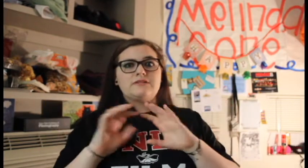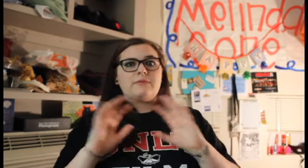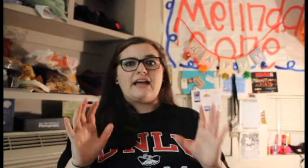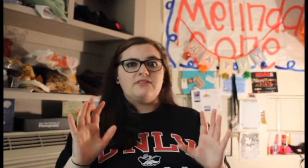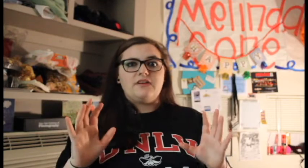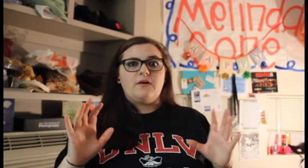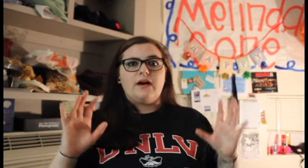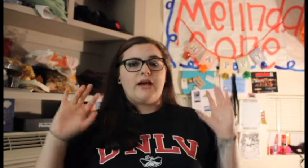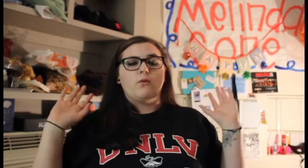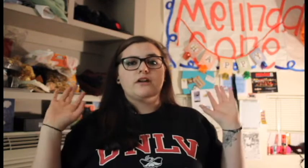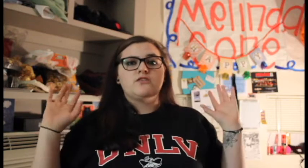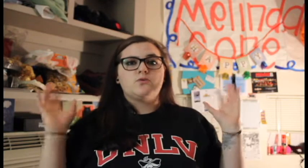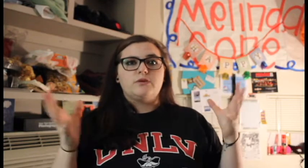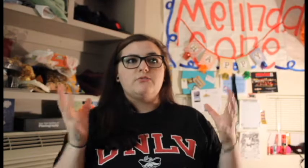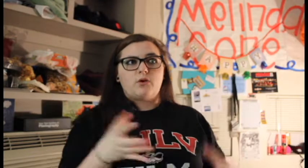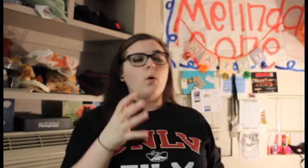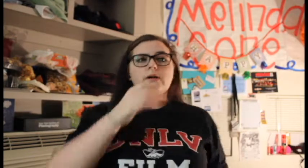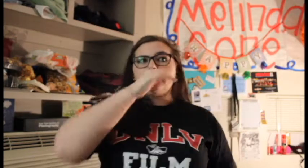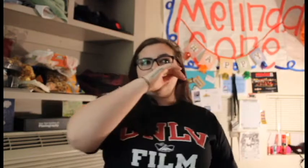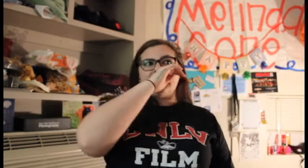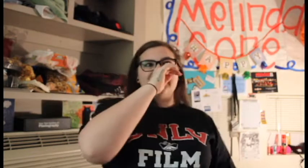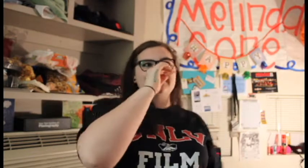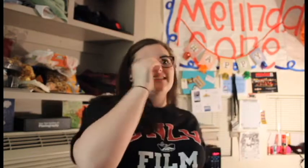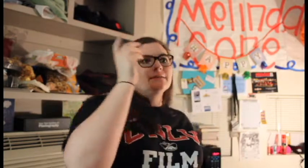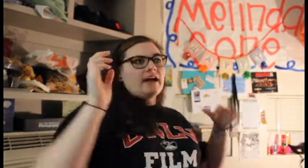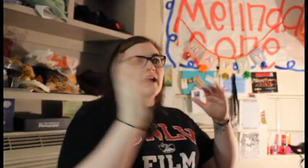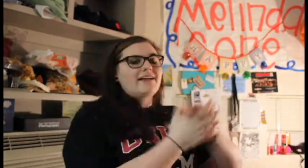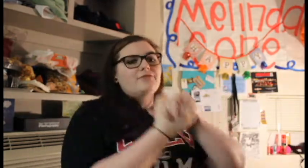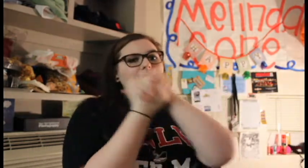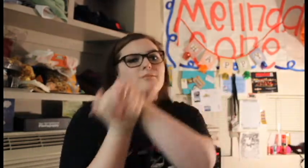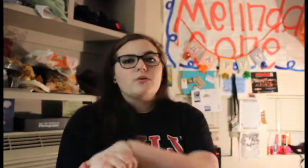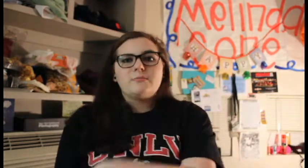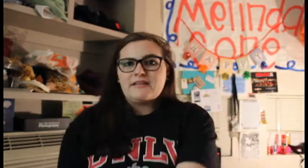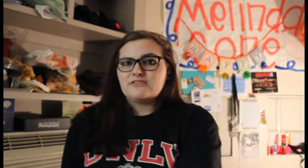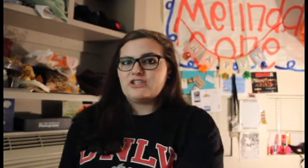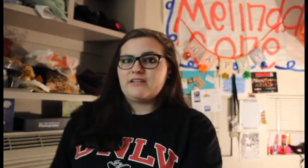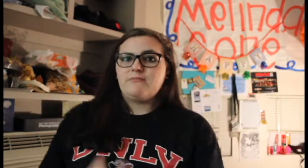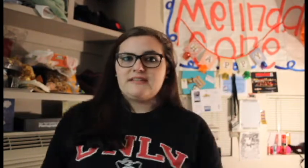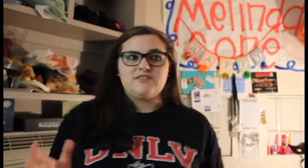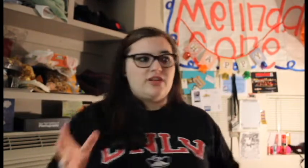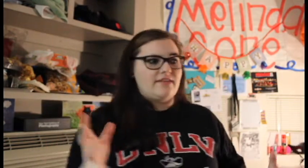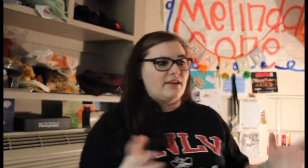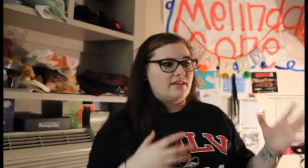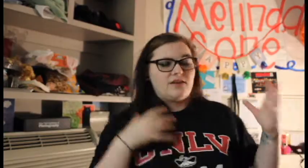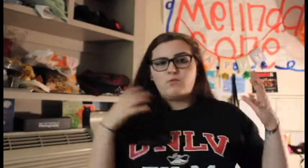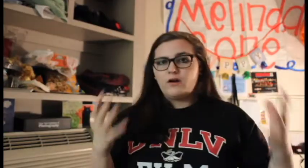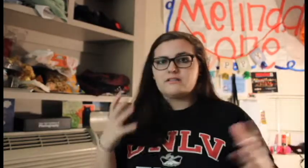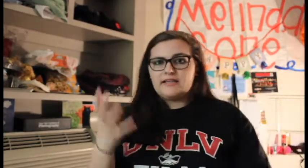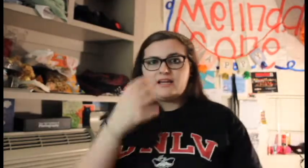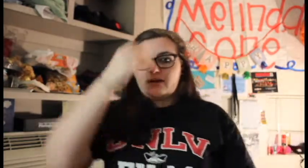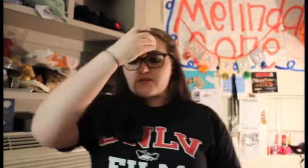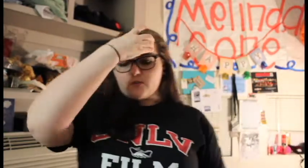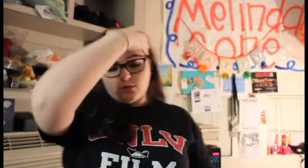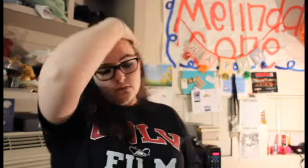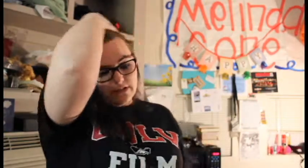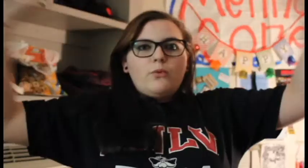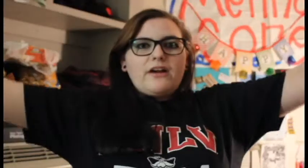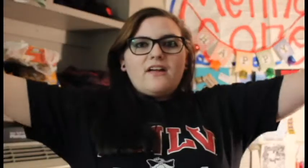was a bad video and I wanted to rerecord it because I had a very important message in there that I want to get out to the world. We all